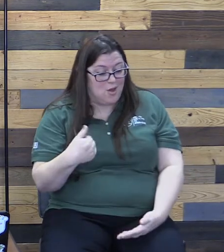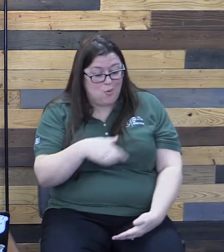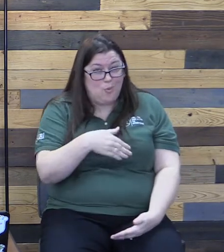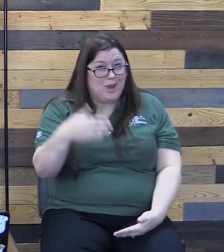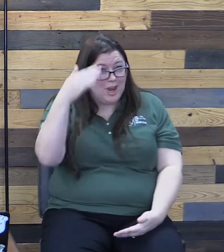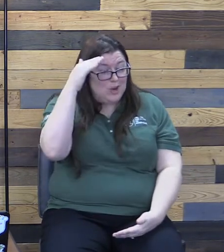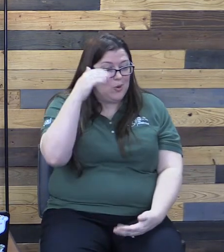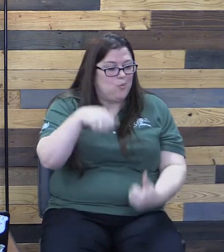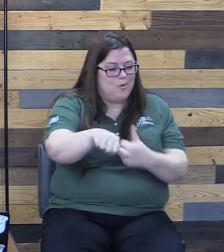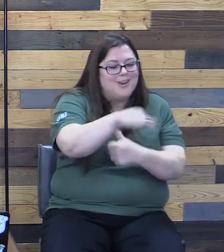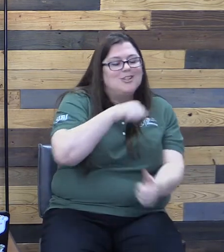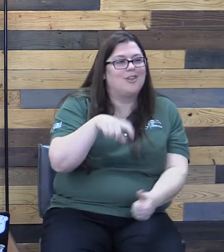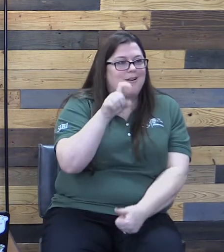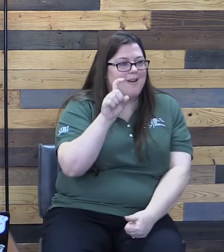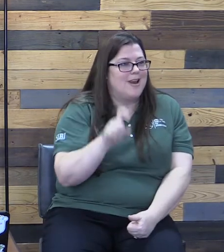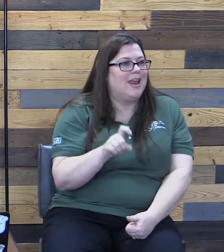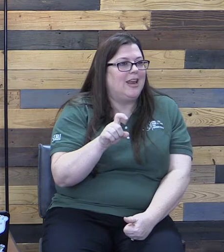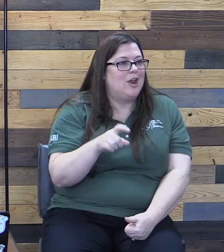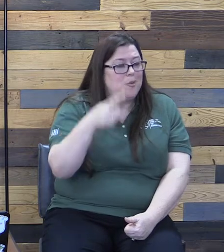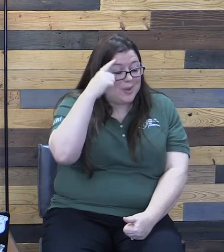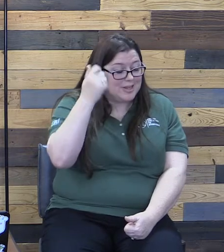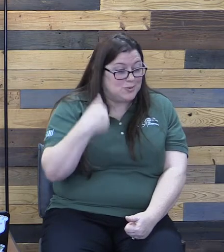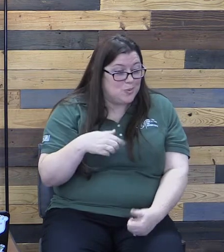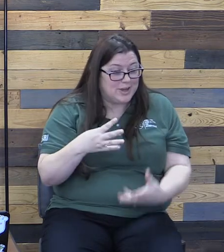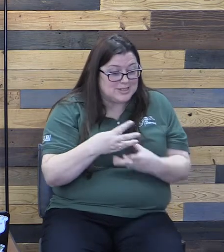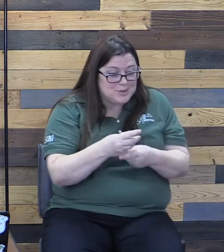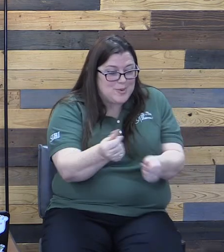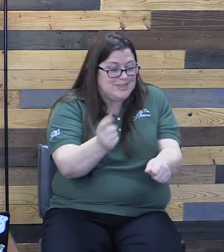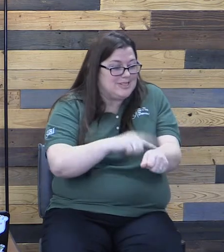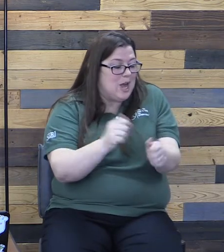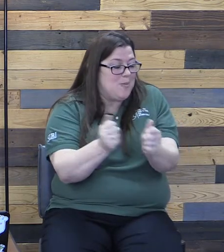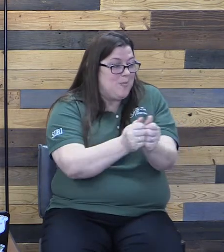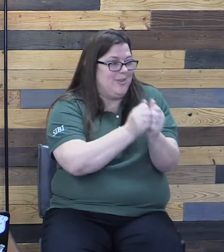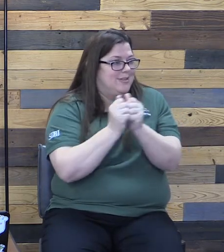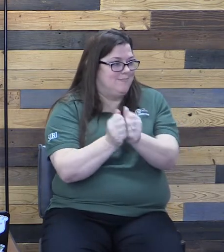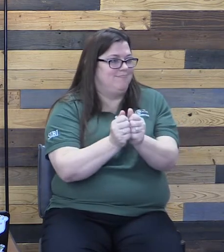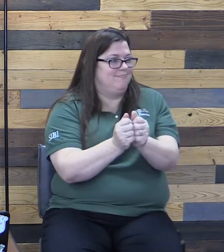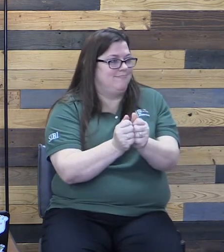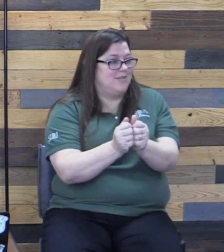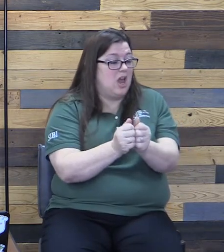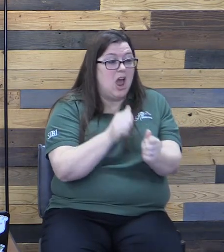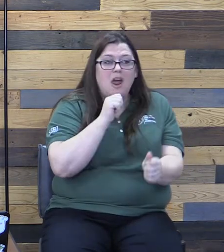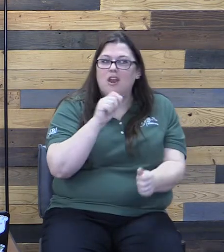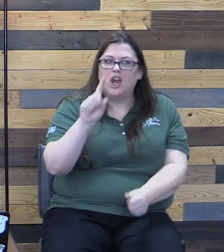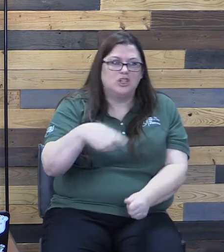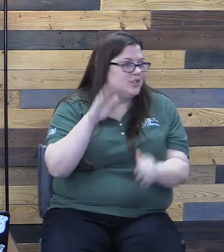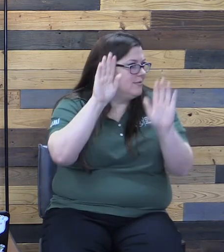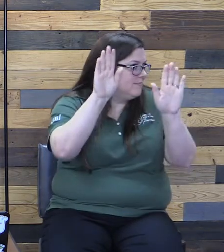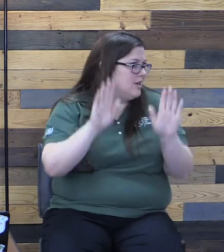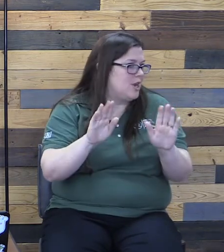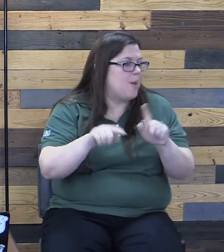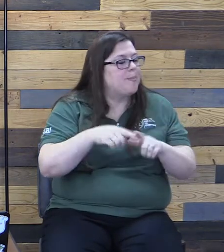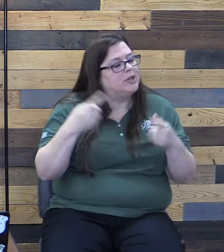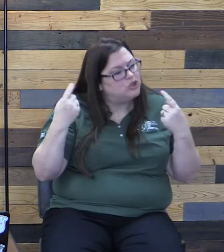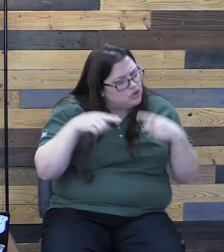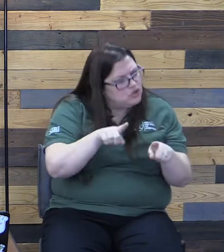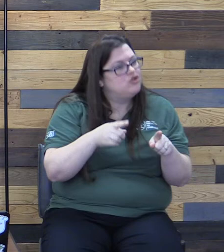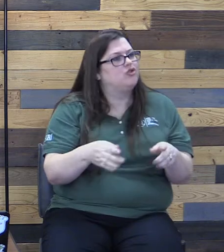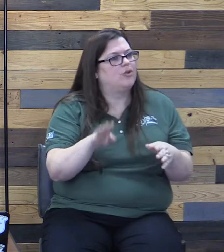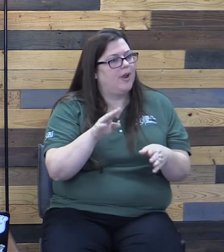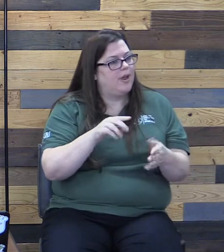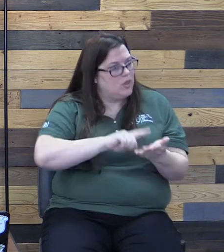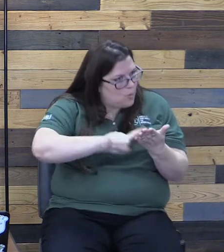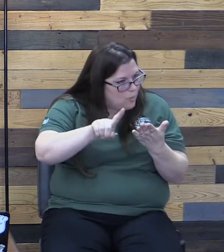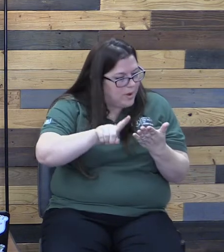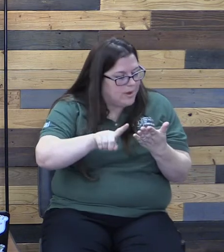each other needed, because we spent time with each other, not just on Sunday mornings, but during the week. Not just in small group, but